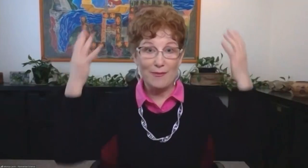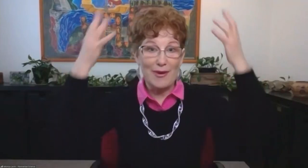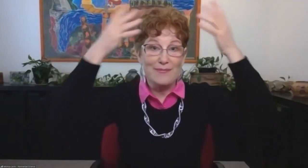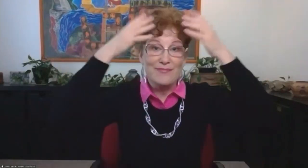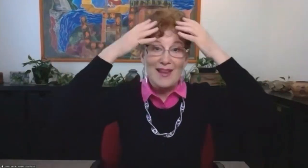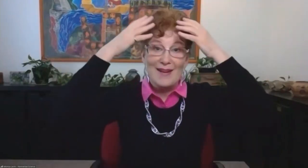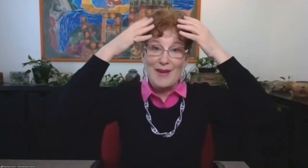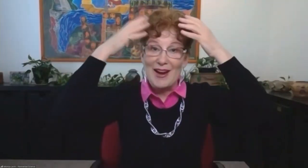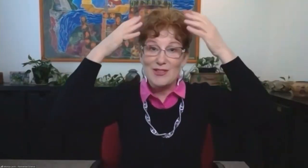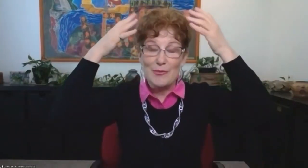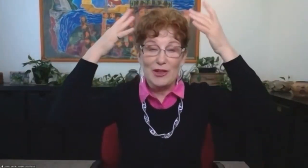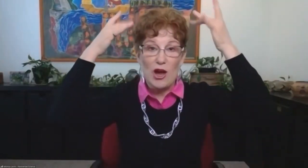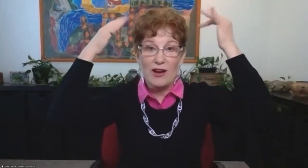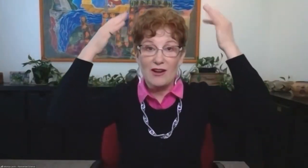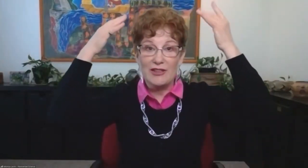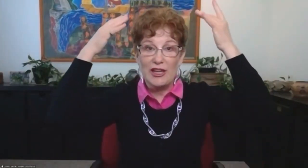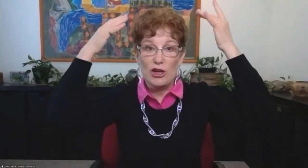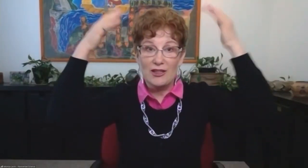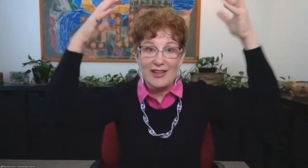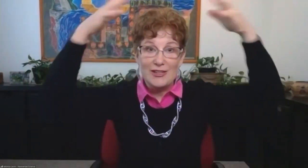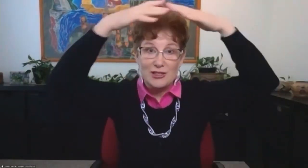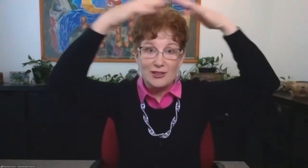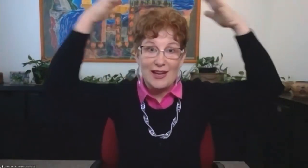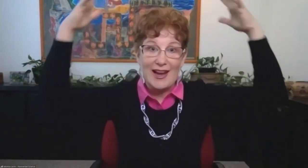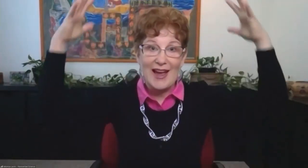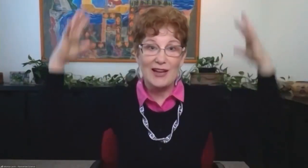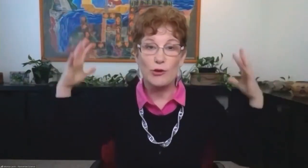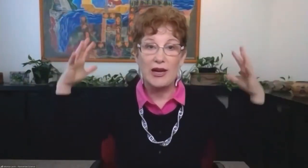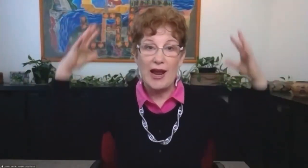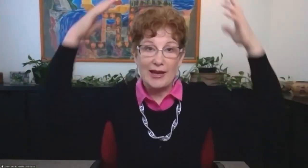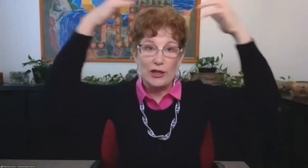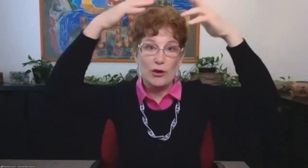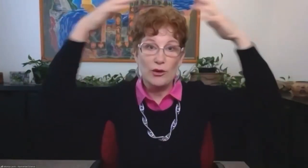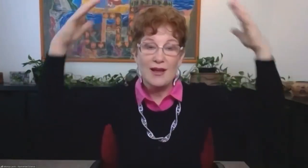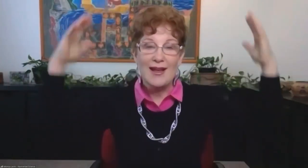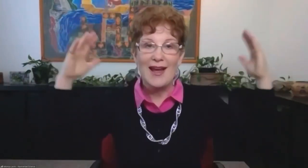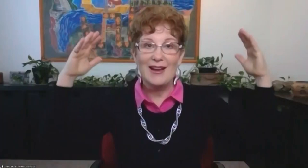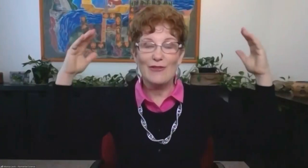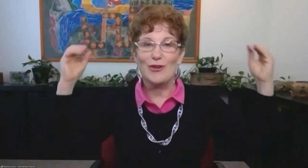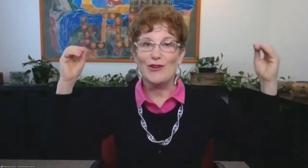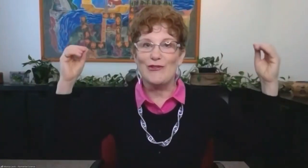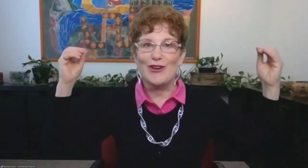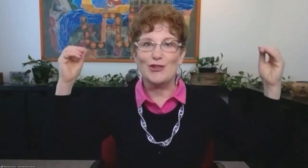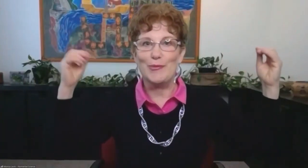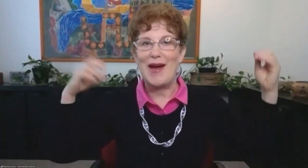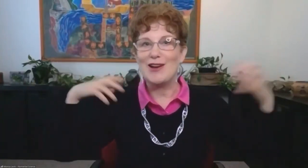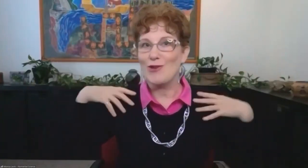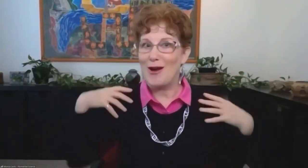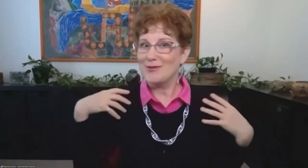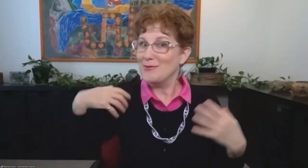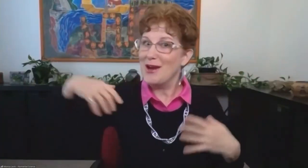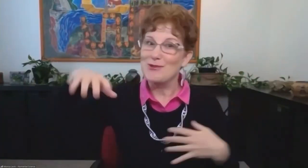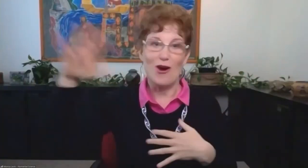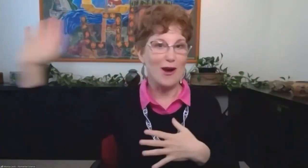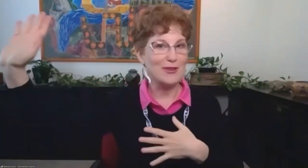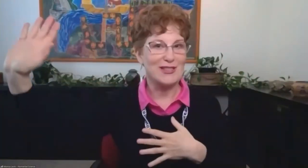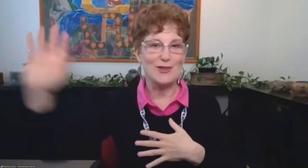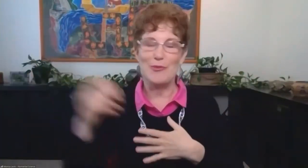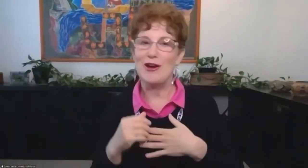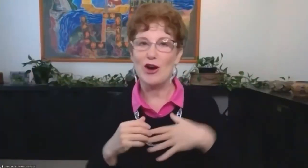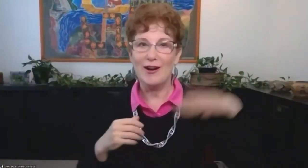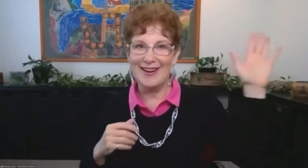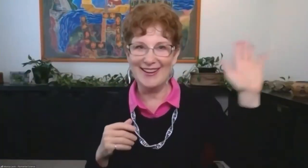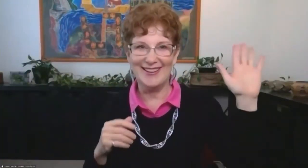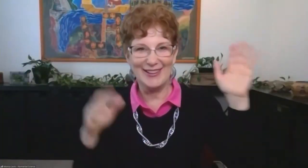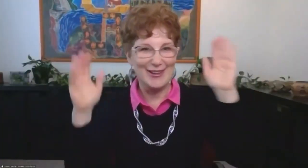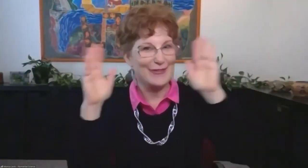at one point, but my hair was a bit longer and really curly. And it just looked like I had a green halo. And even with those virtual backdrops, sometimes your arm